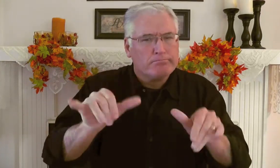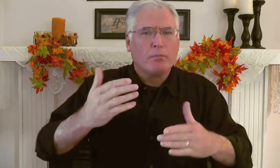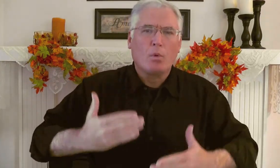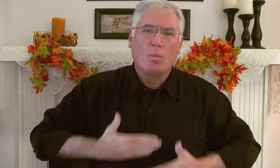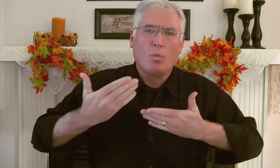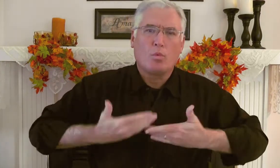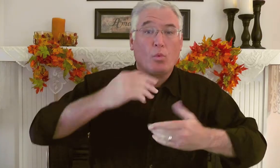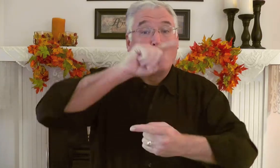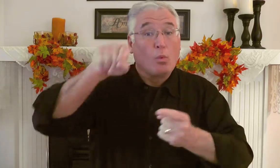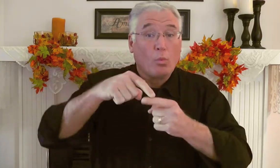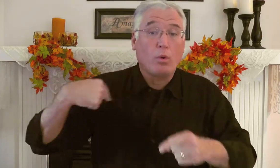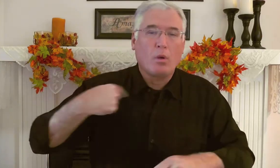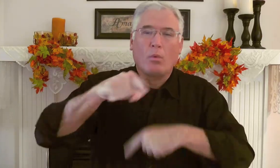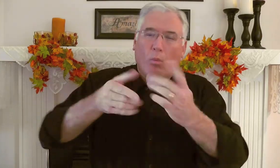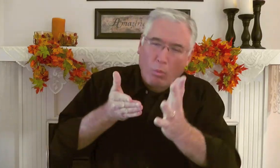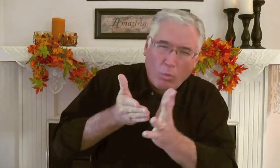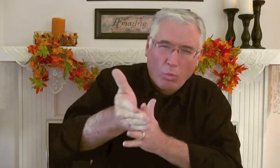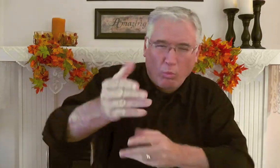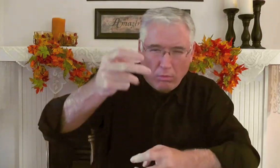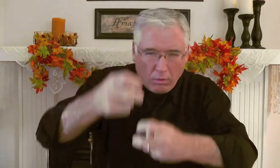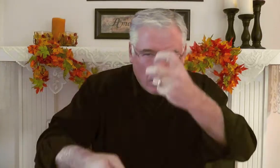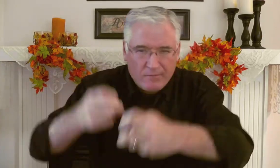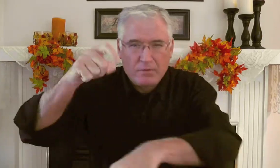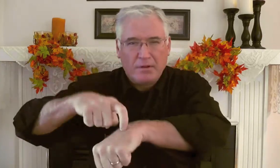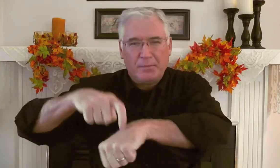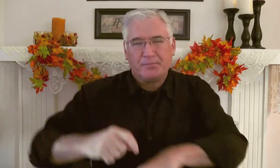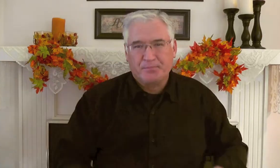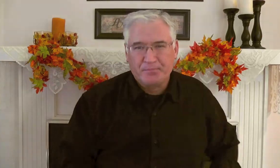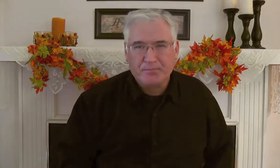are not going well, it's not easy for us to rejoice in the Lord.